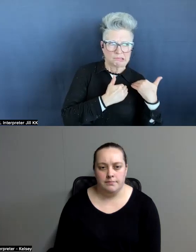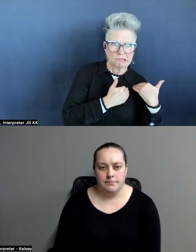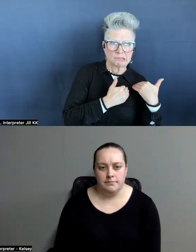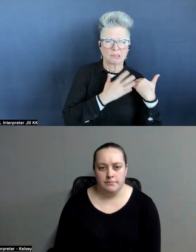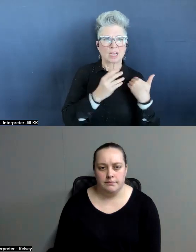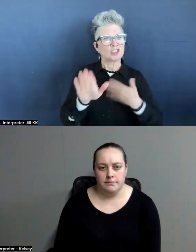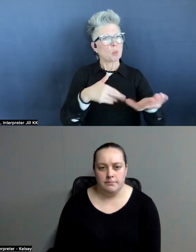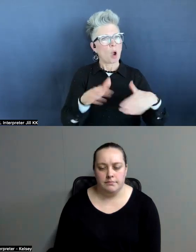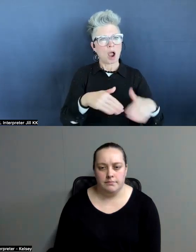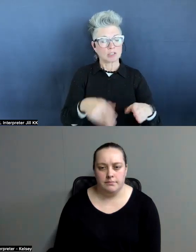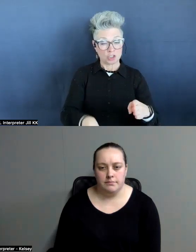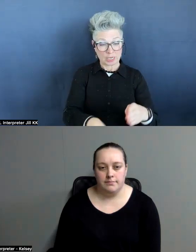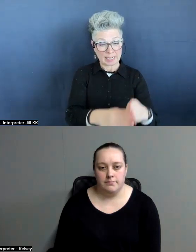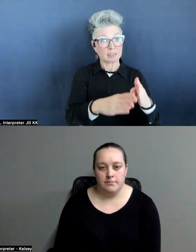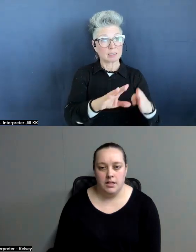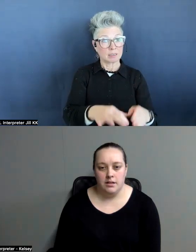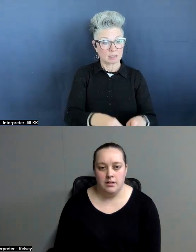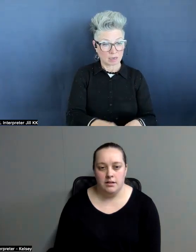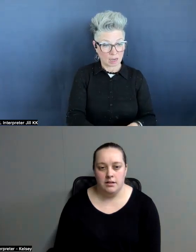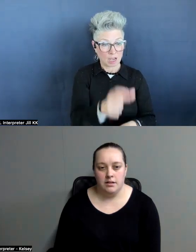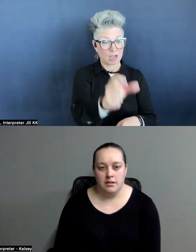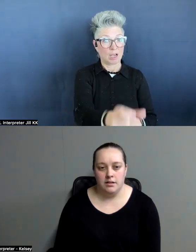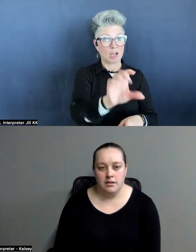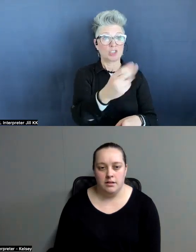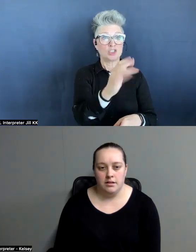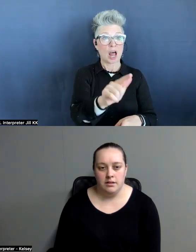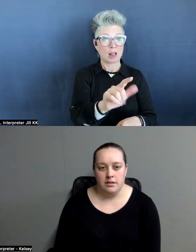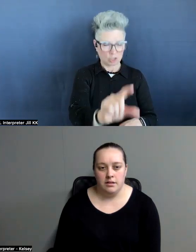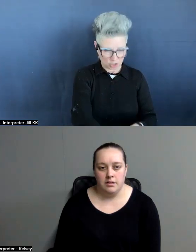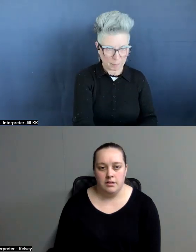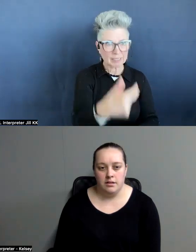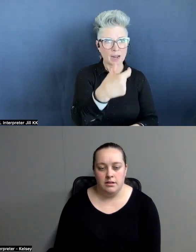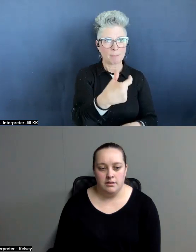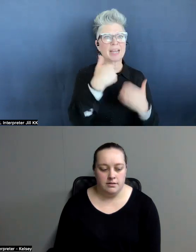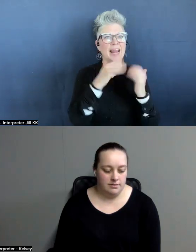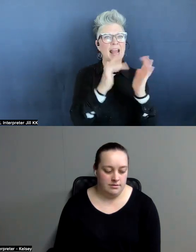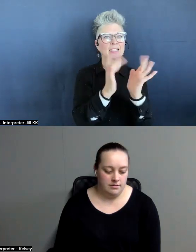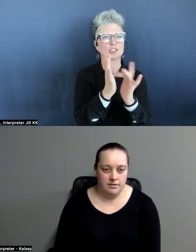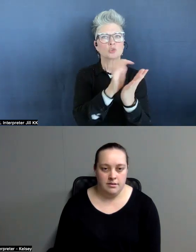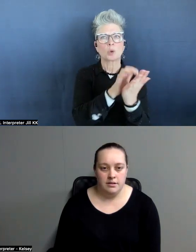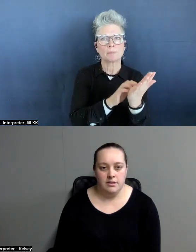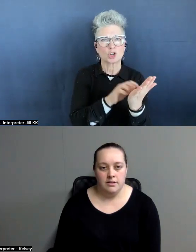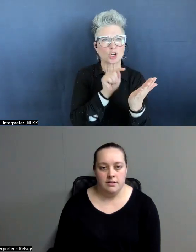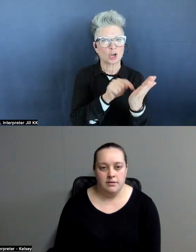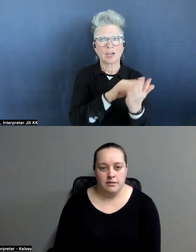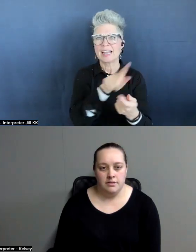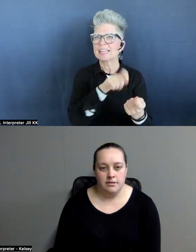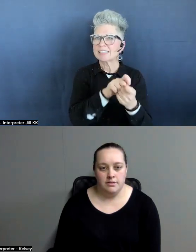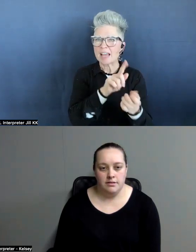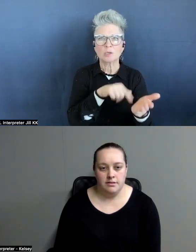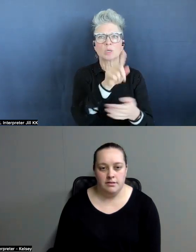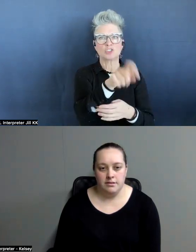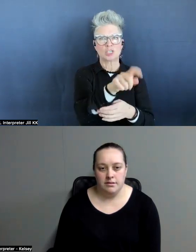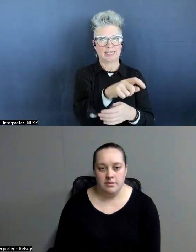a shell. And when she picked up the shell, it had a scripture in it. And it was just the right thing that she needed to hear that day.